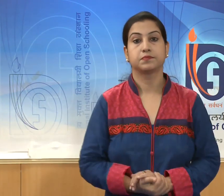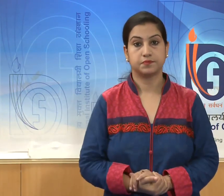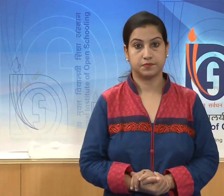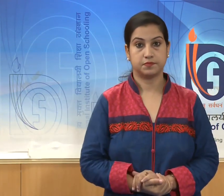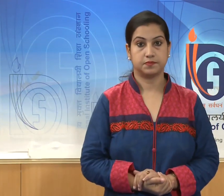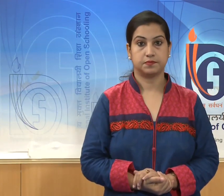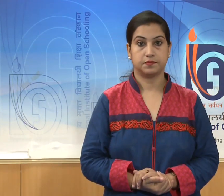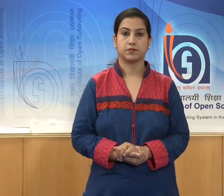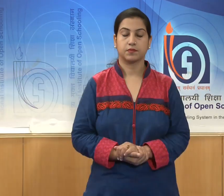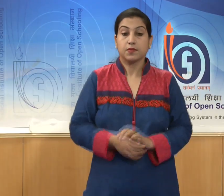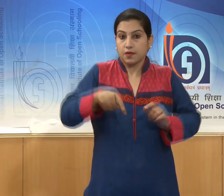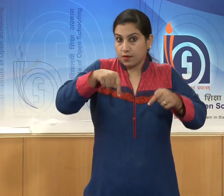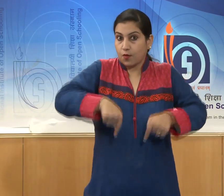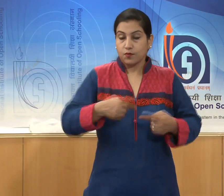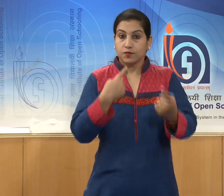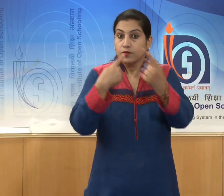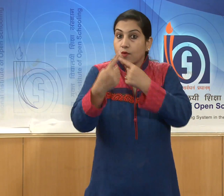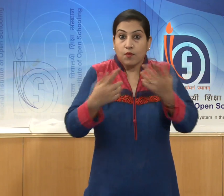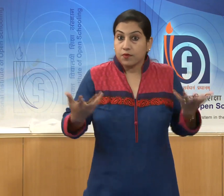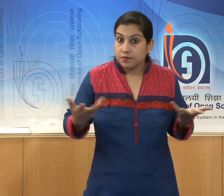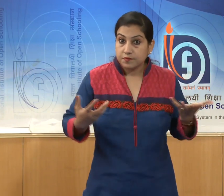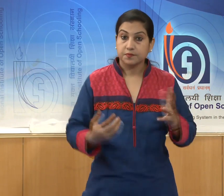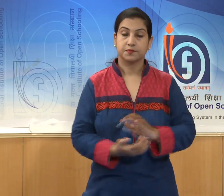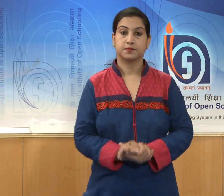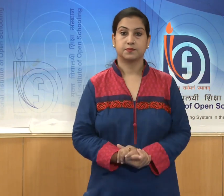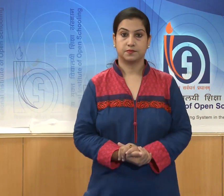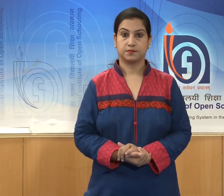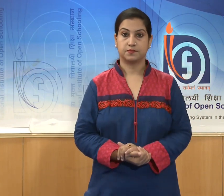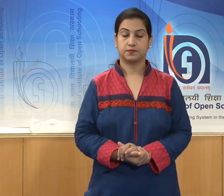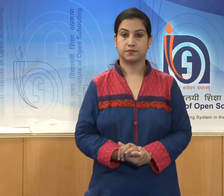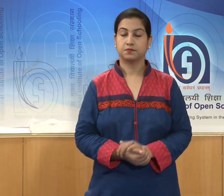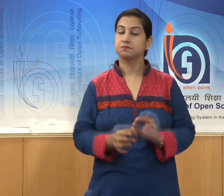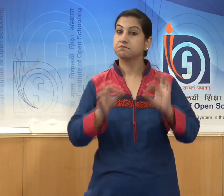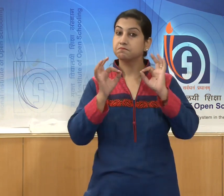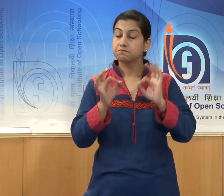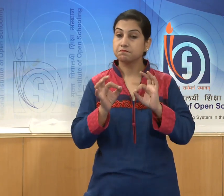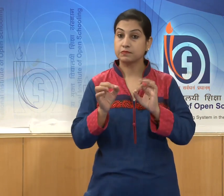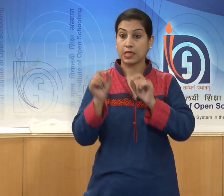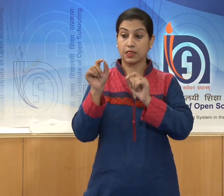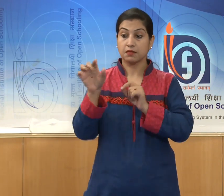Now, let us discuss the objectives